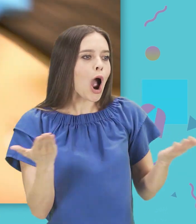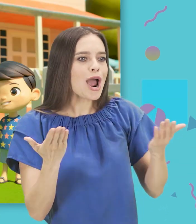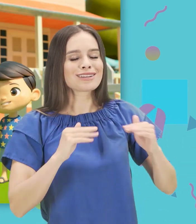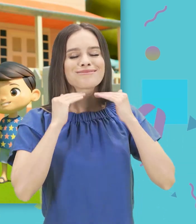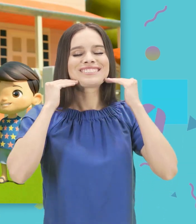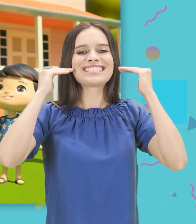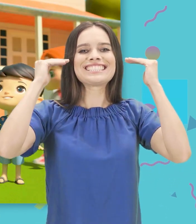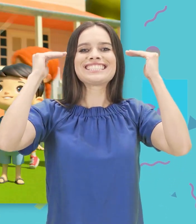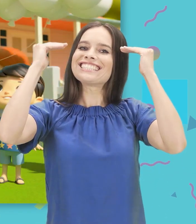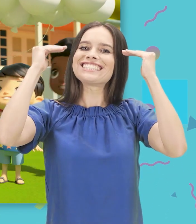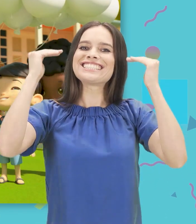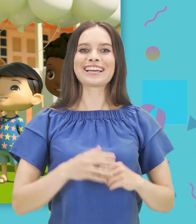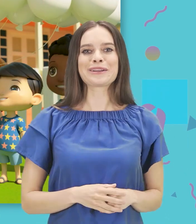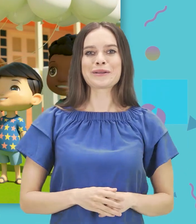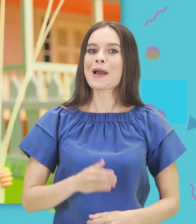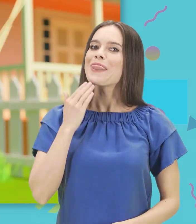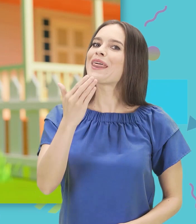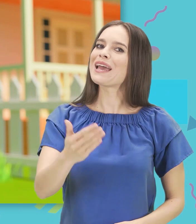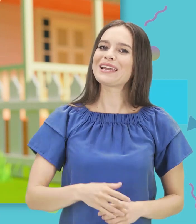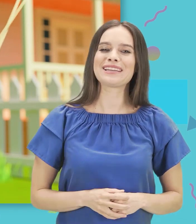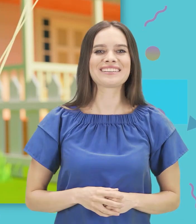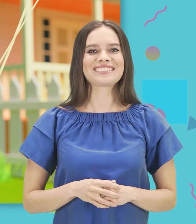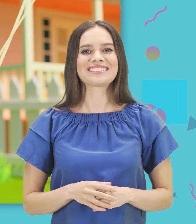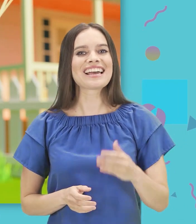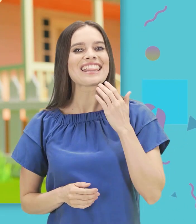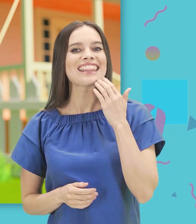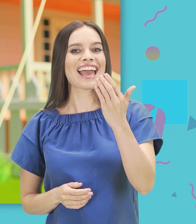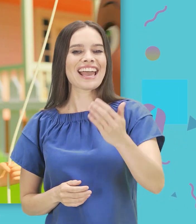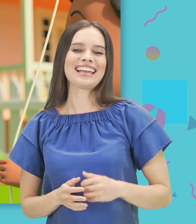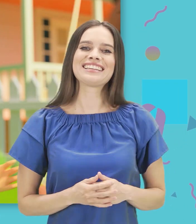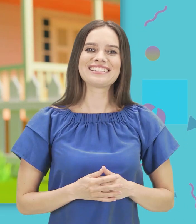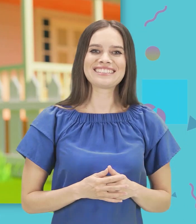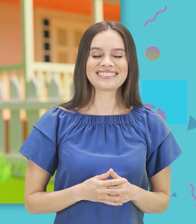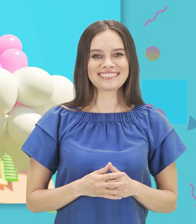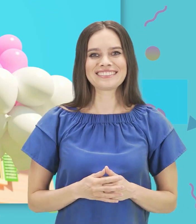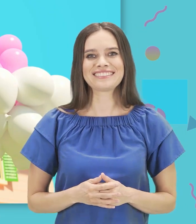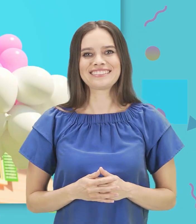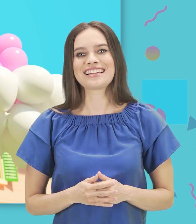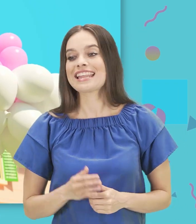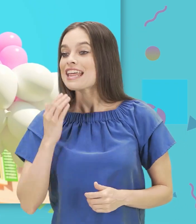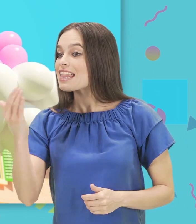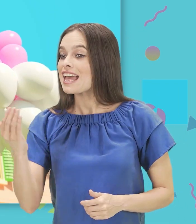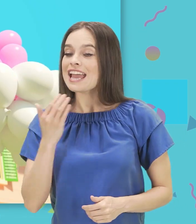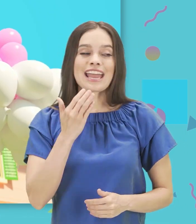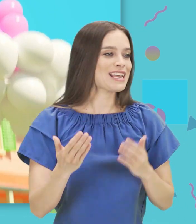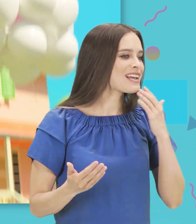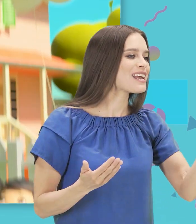my face I want to thank you, thank you, thank you every